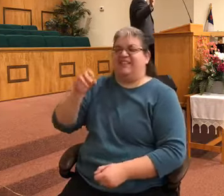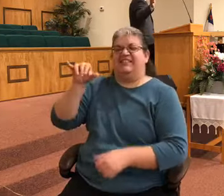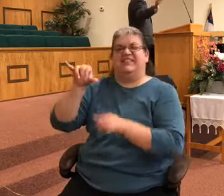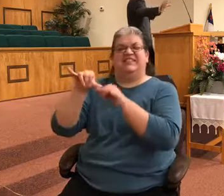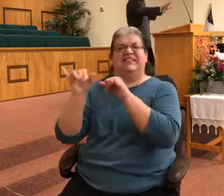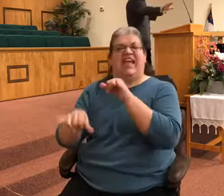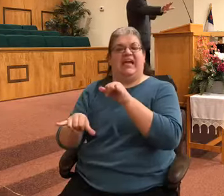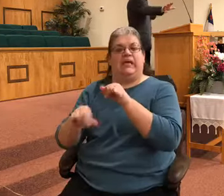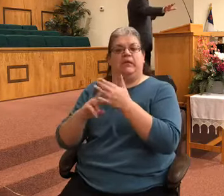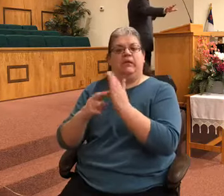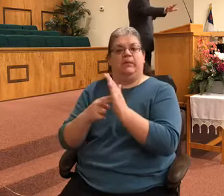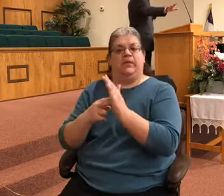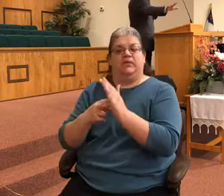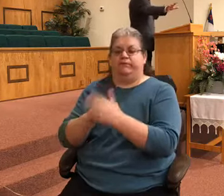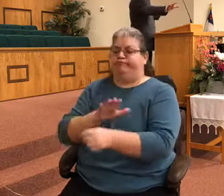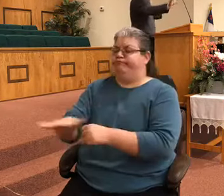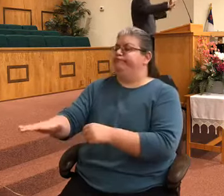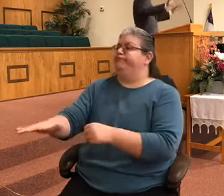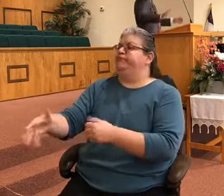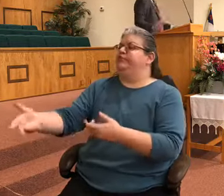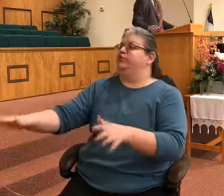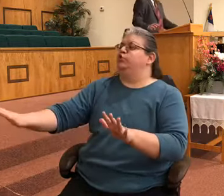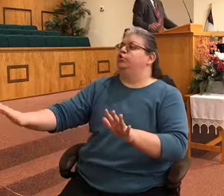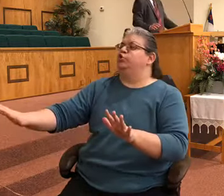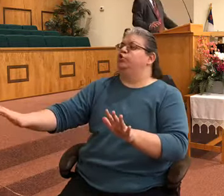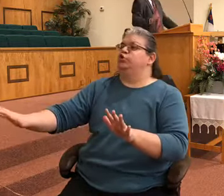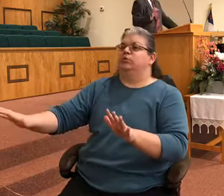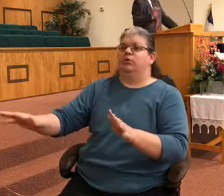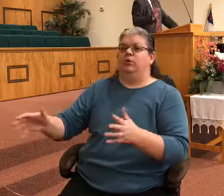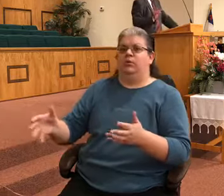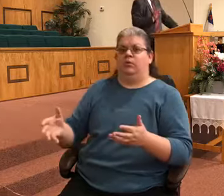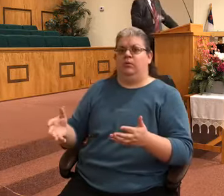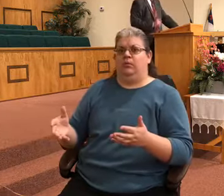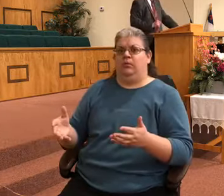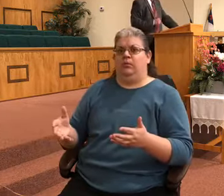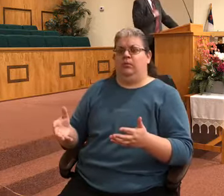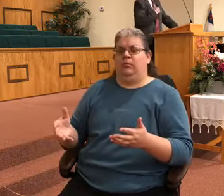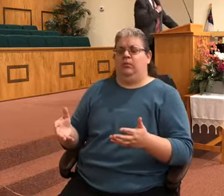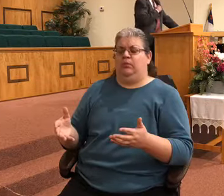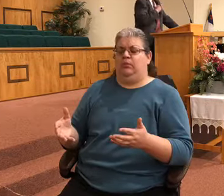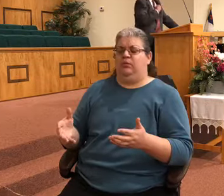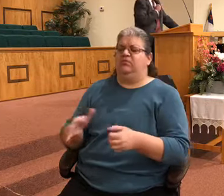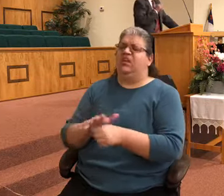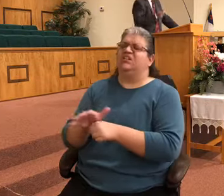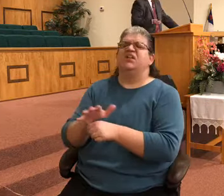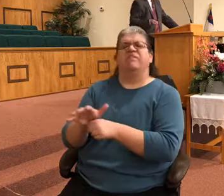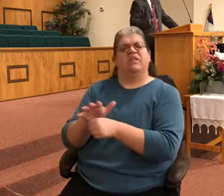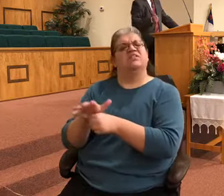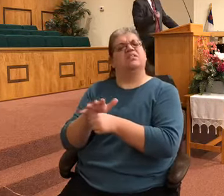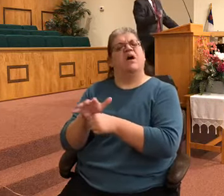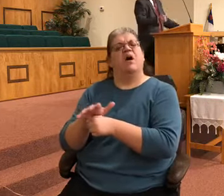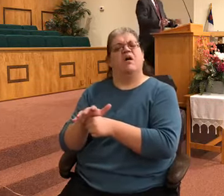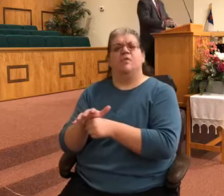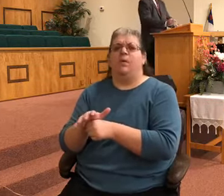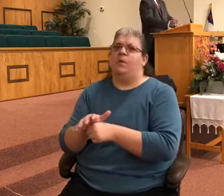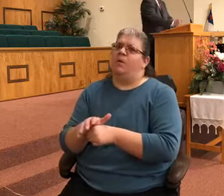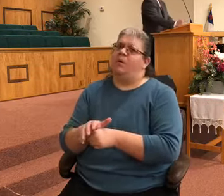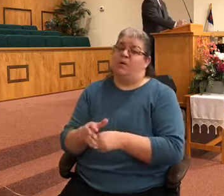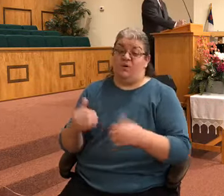That ought to be it. And I fear too often in our modern-day Christianity we have just enough Christianity in our lives to make